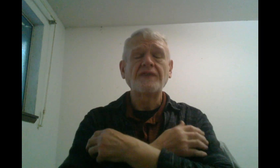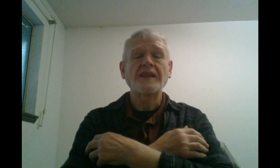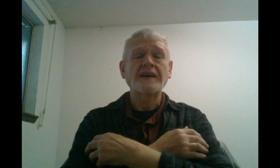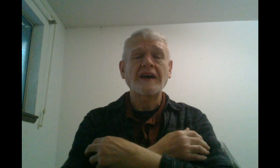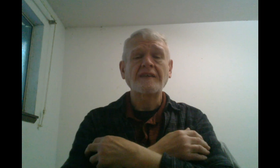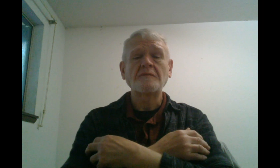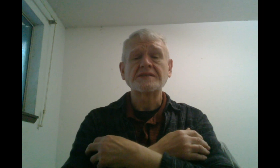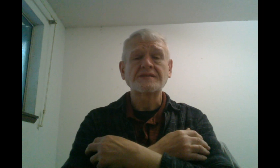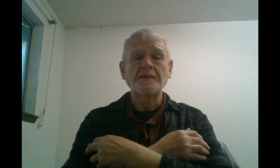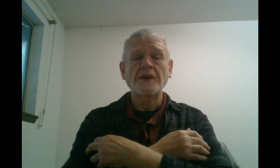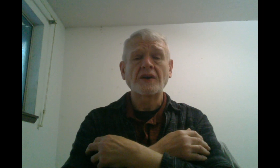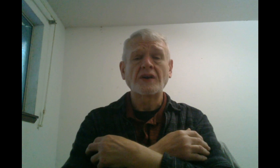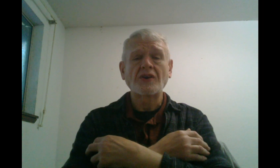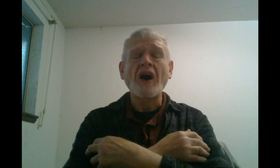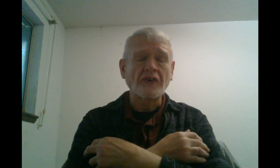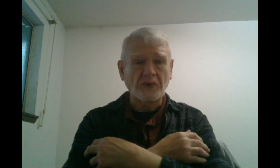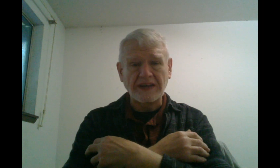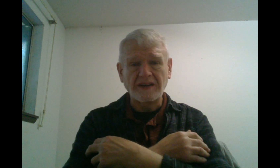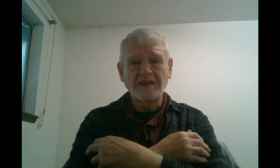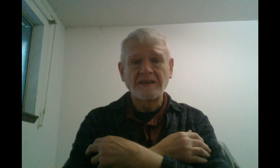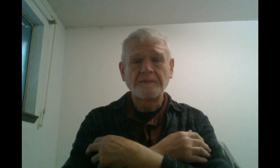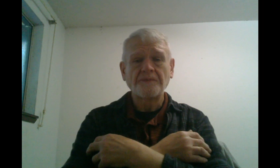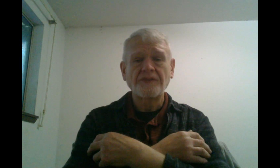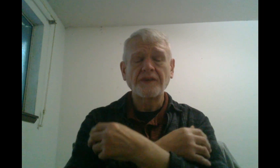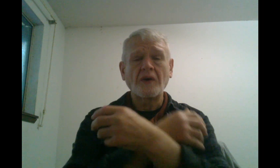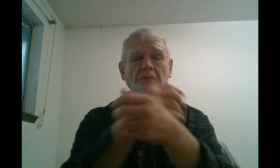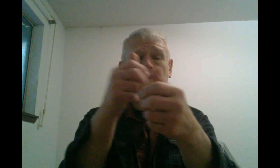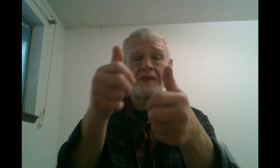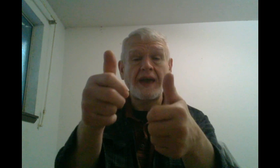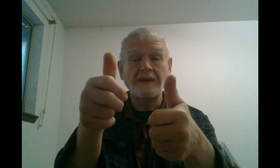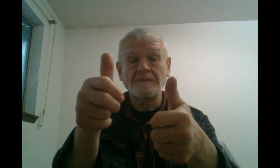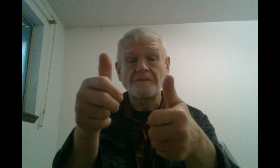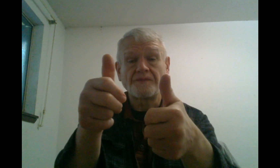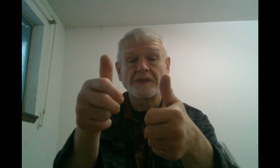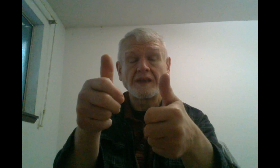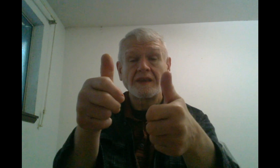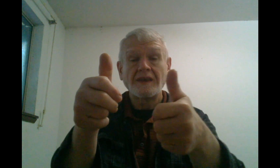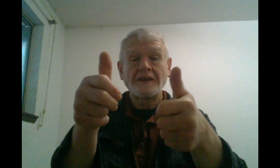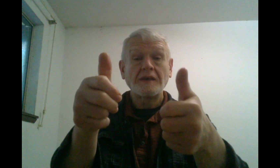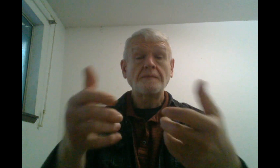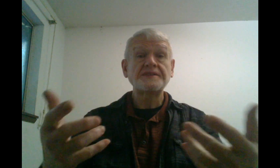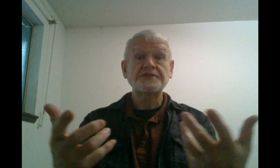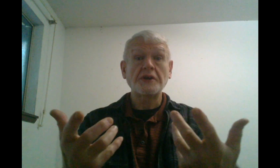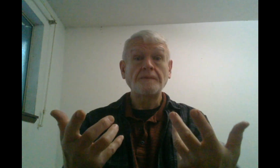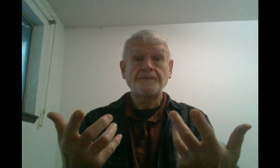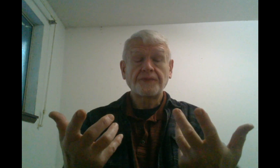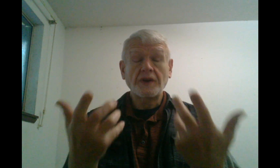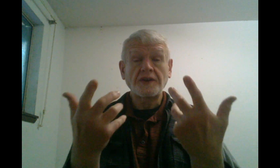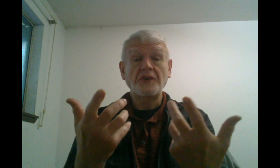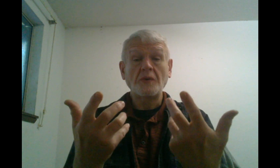feel like I have been sleeping on concrete. So, yay. But still, going to do